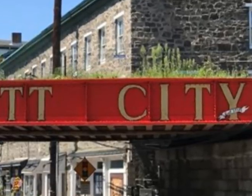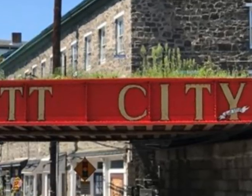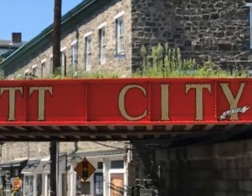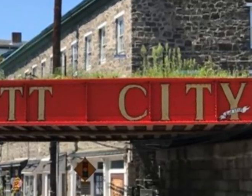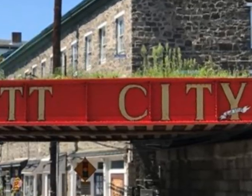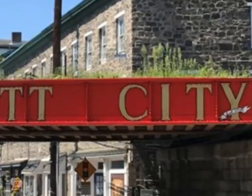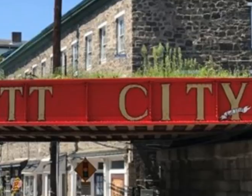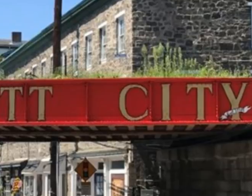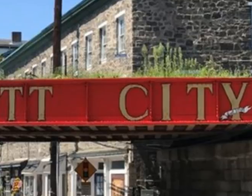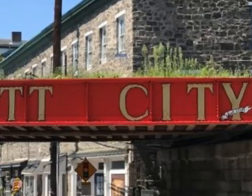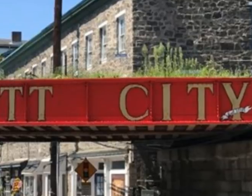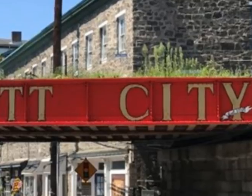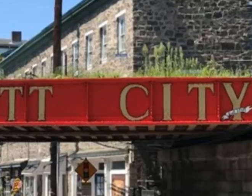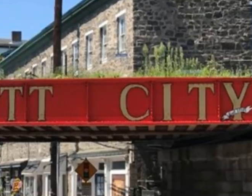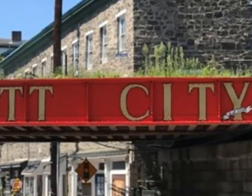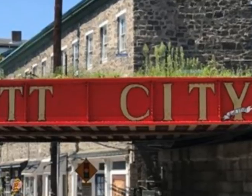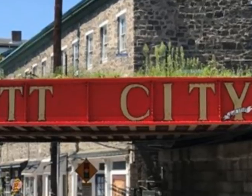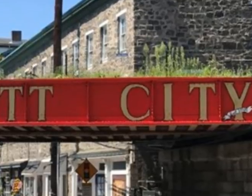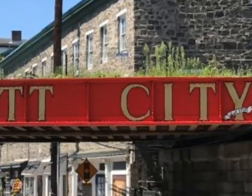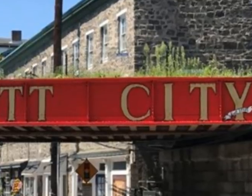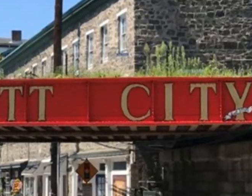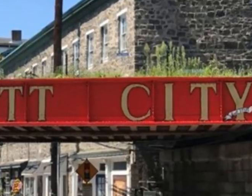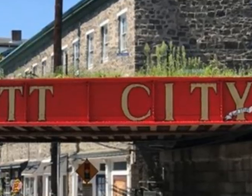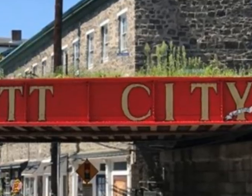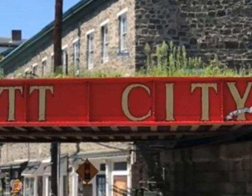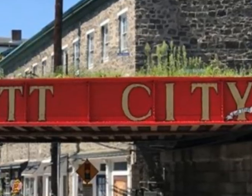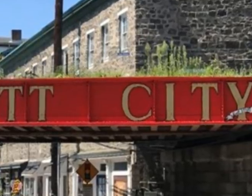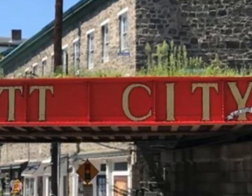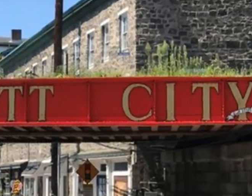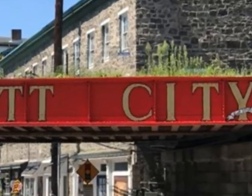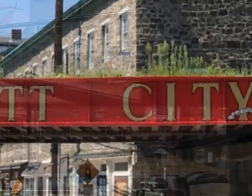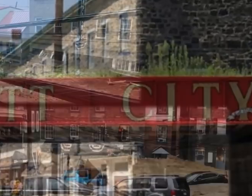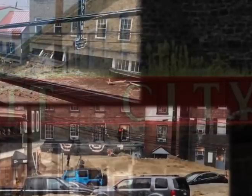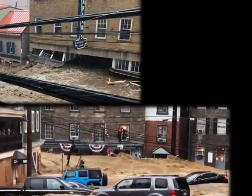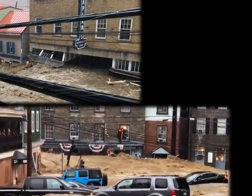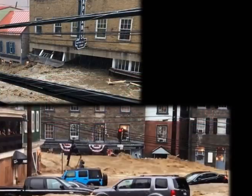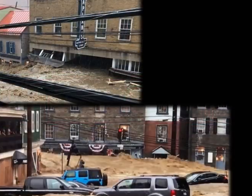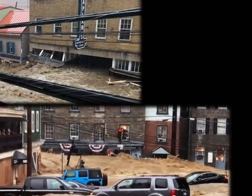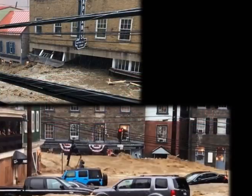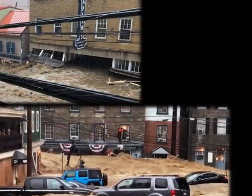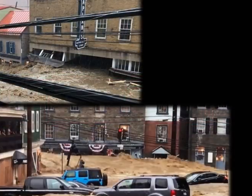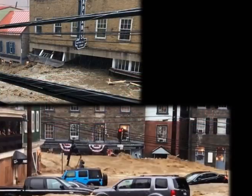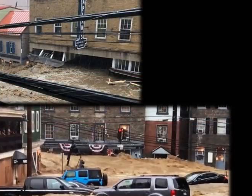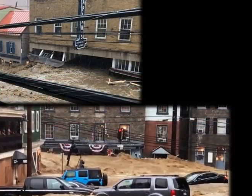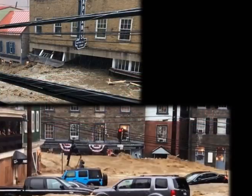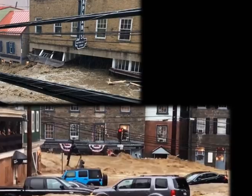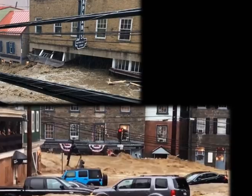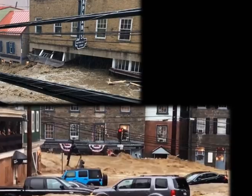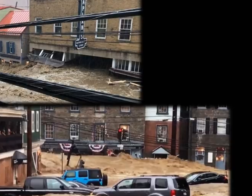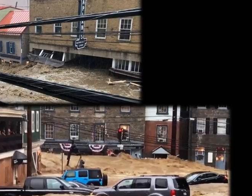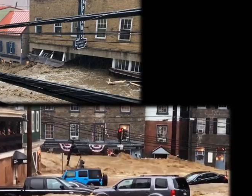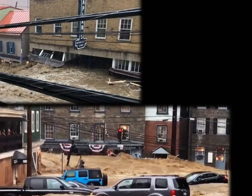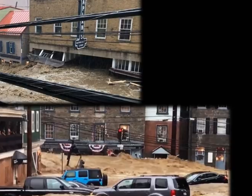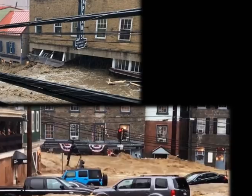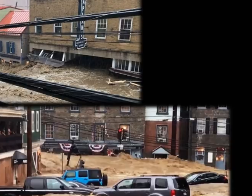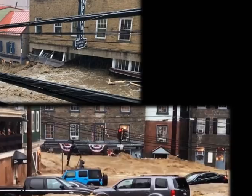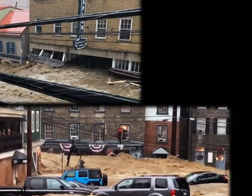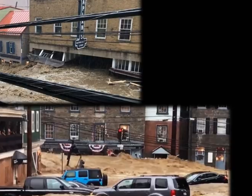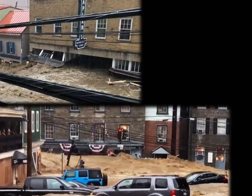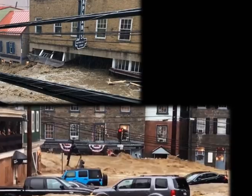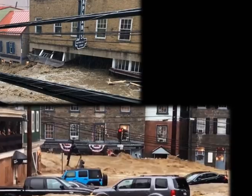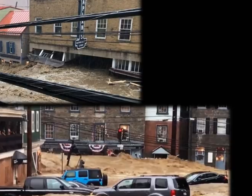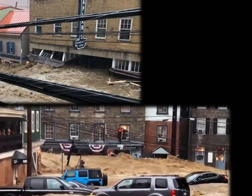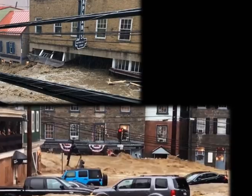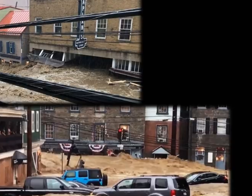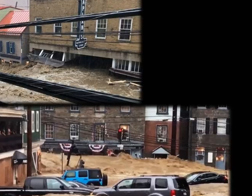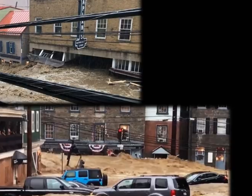disaster. Three months later, Old Ellicott City was flooded once again. And sadly, it came at